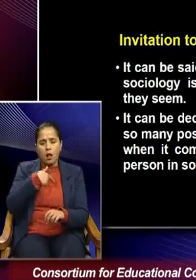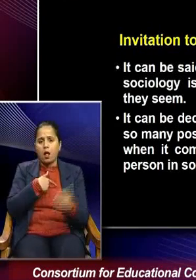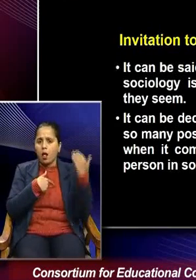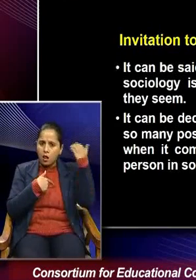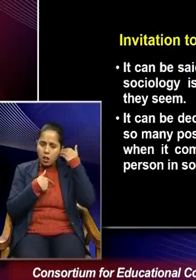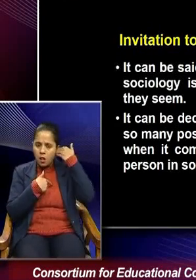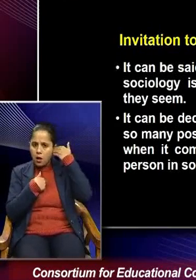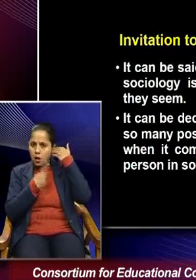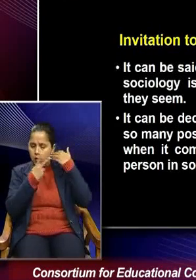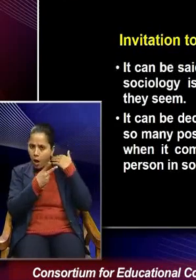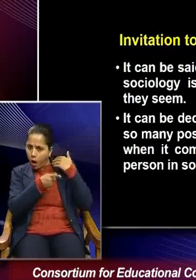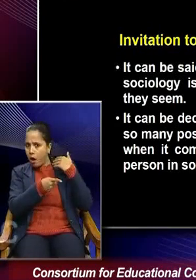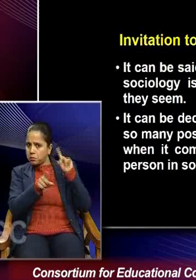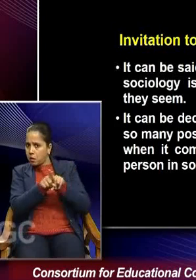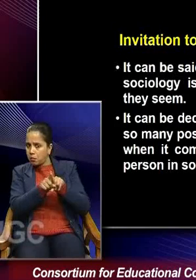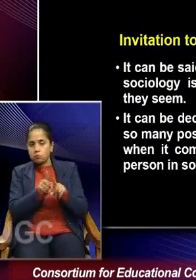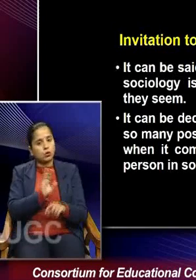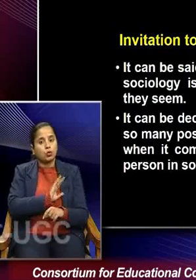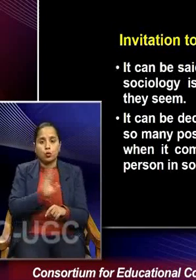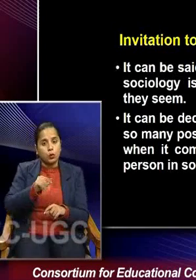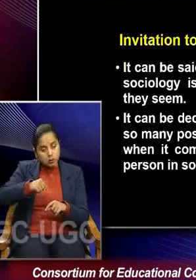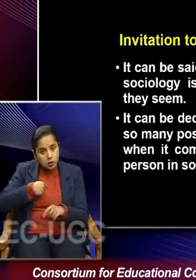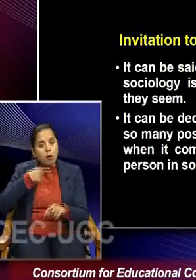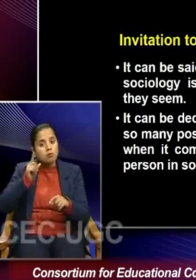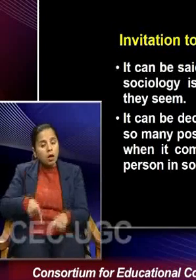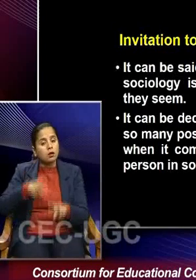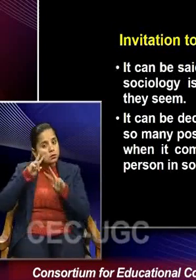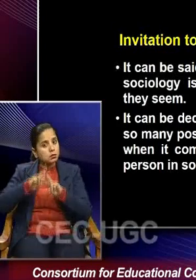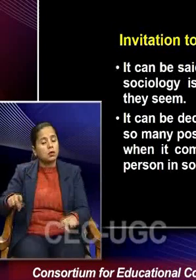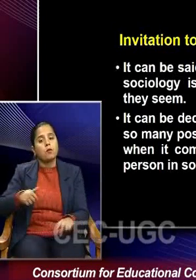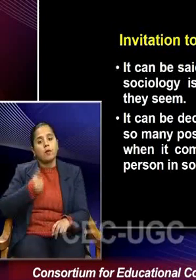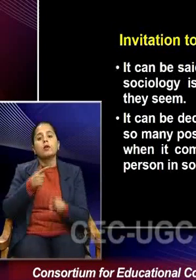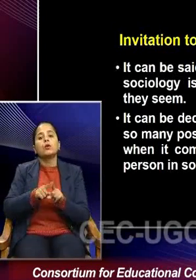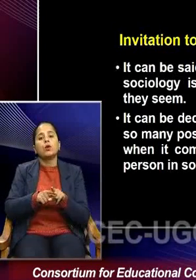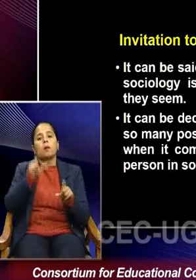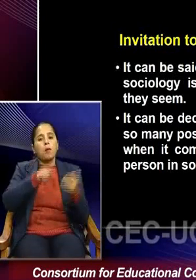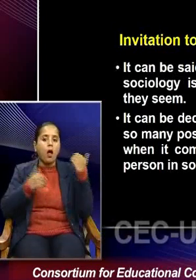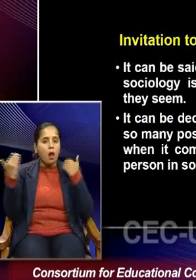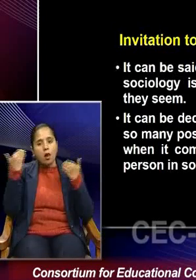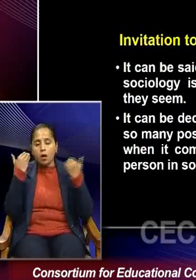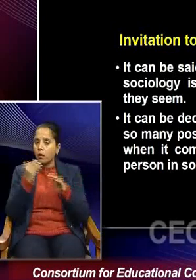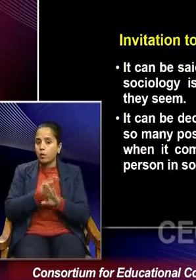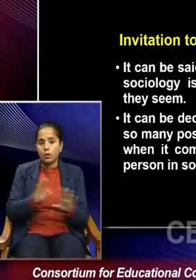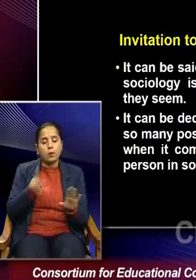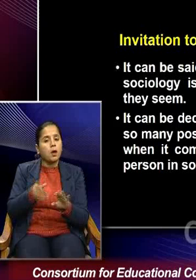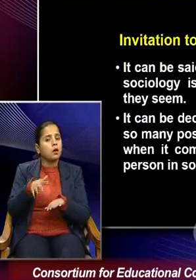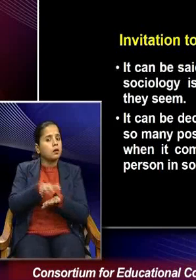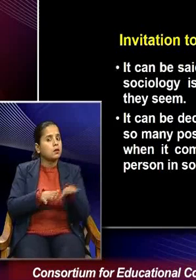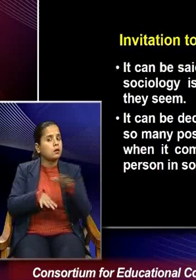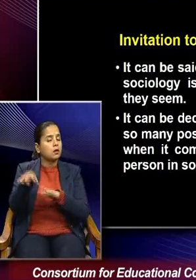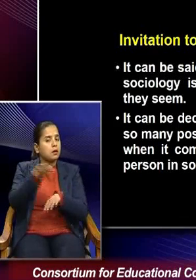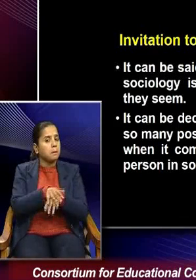it appears to be. Rather, needs to be, the layers have to be